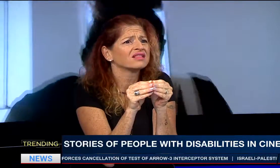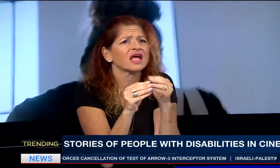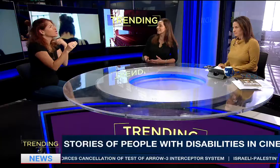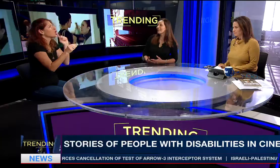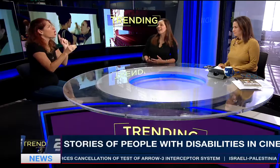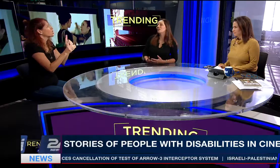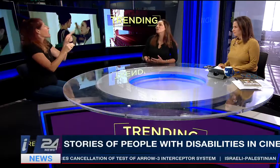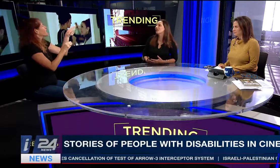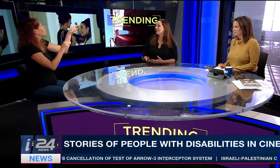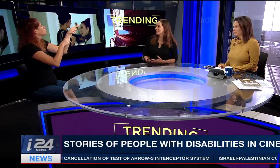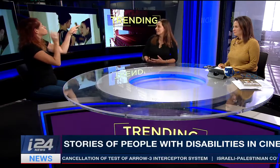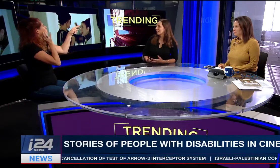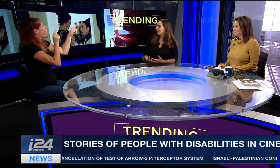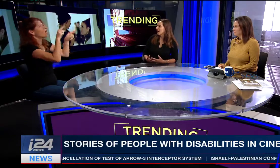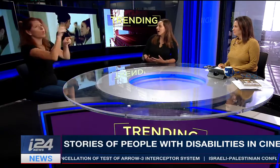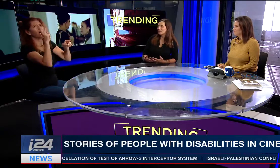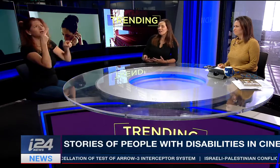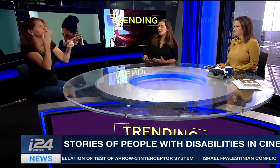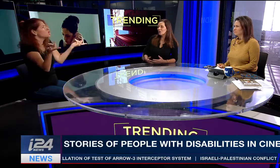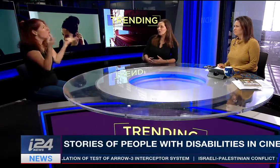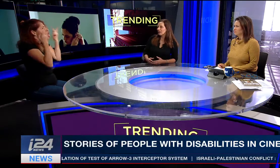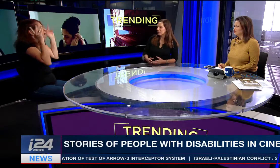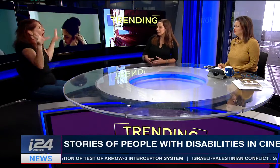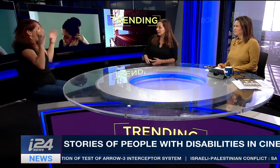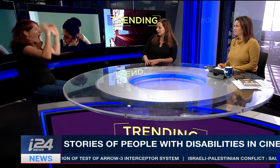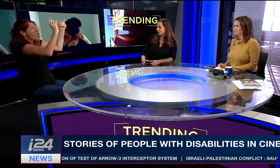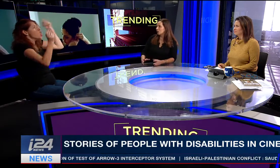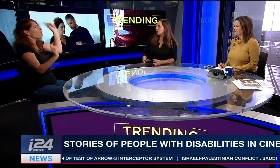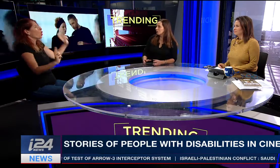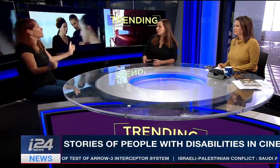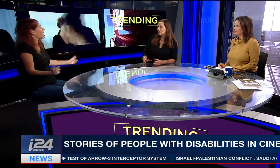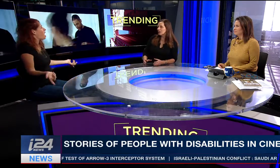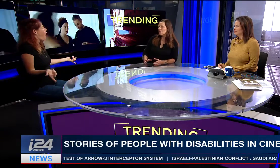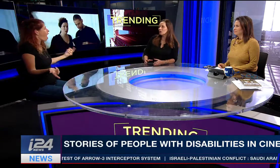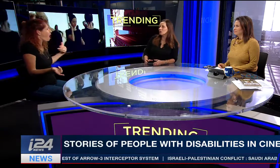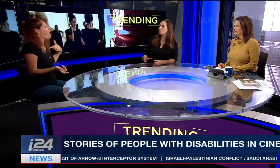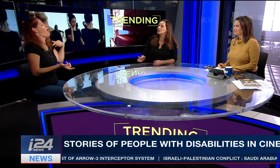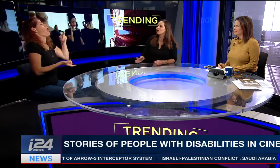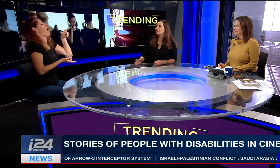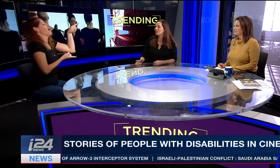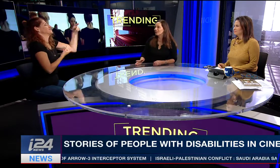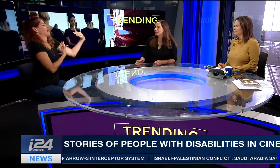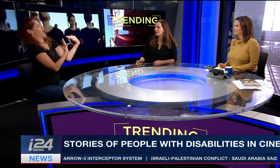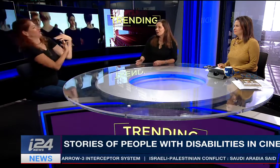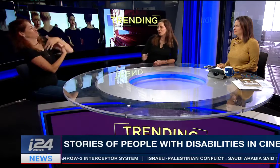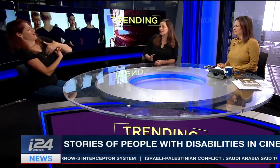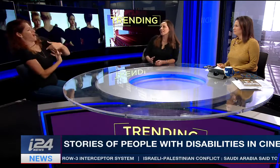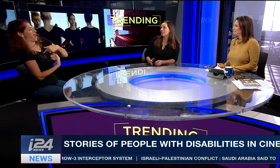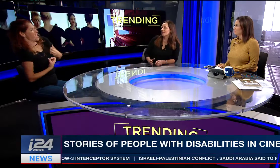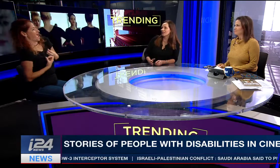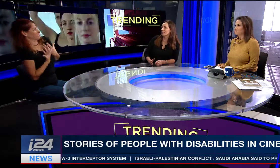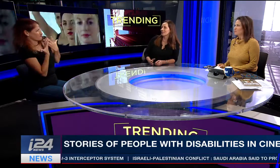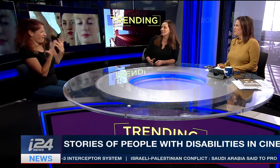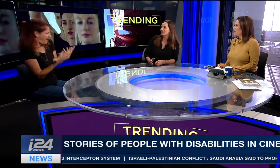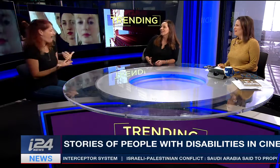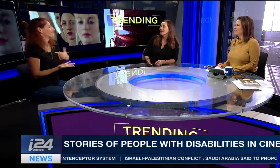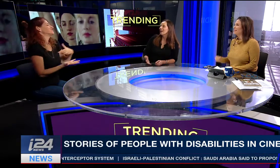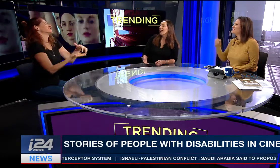place and to dance. I didn't know, in the group, you couldn't notice who is the hearing dancer, who is the deaf dancer. Wow, that's